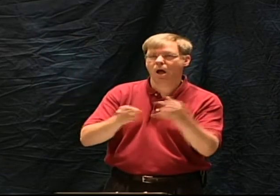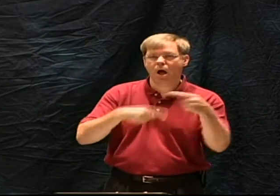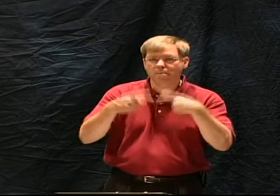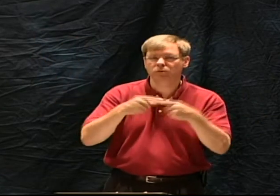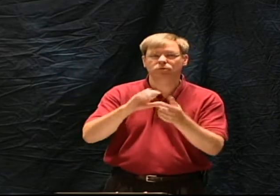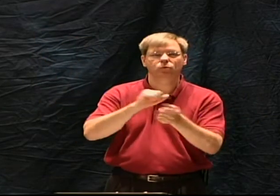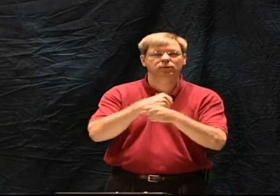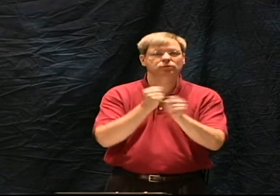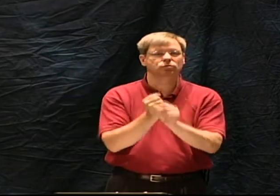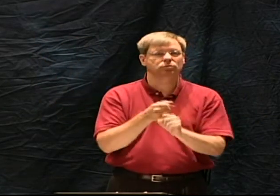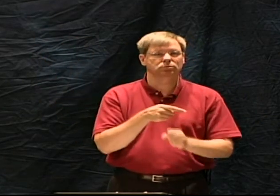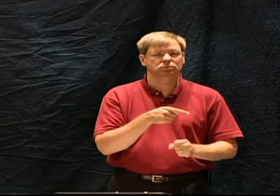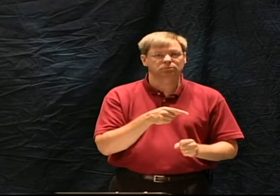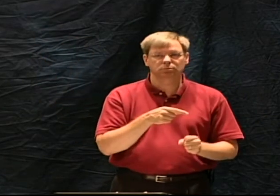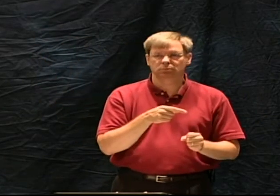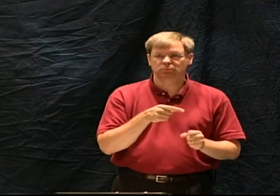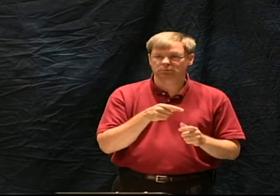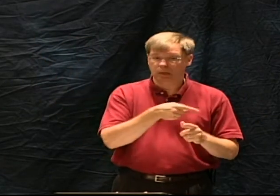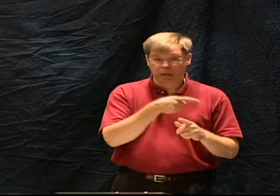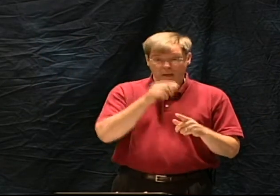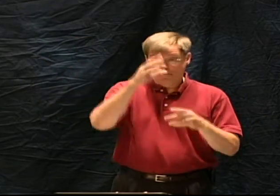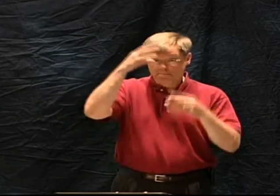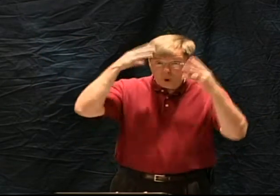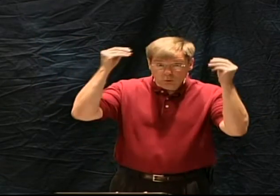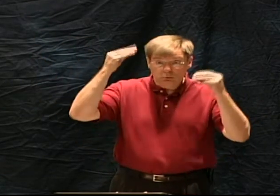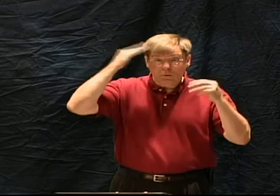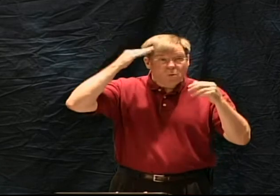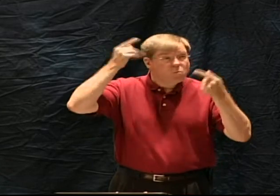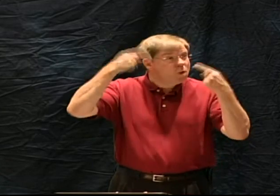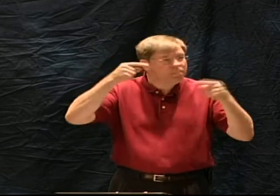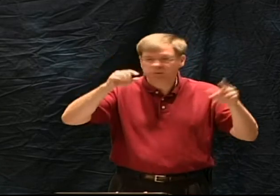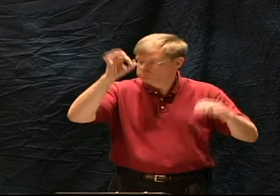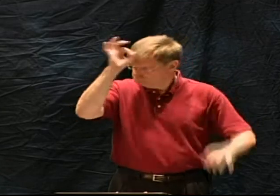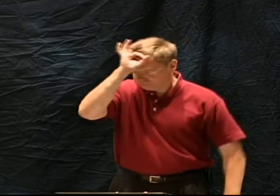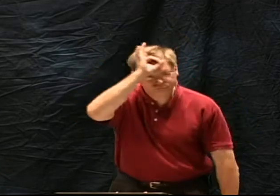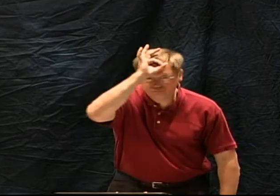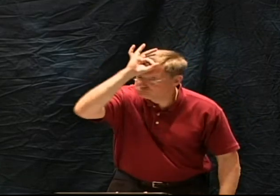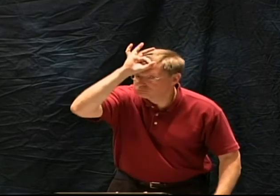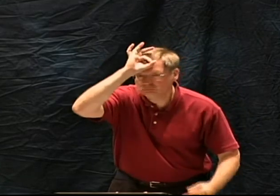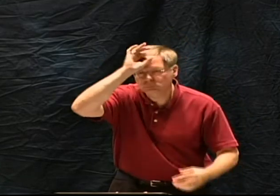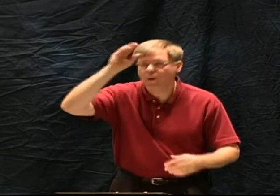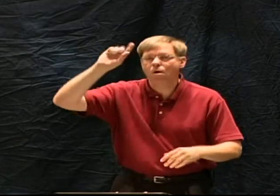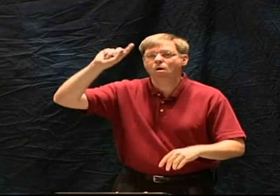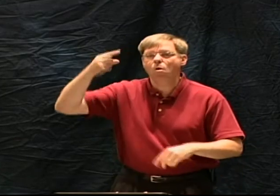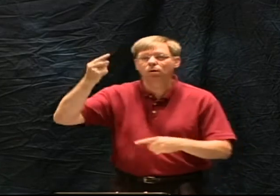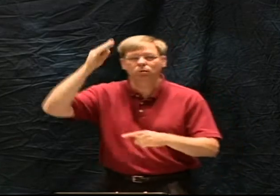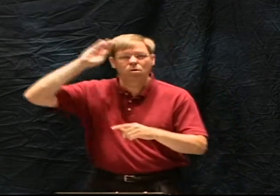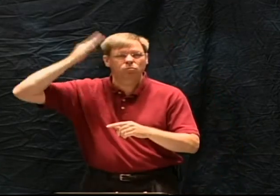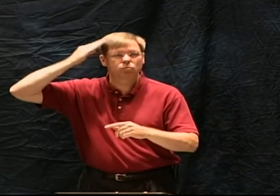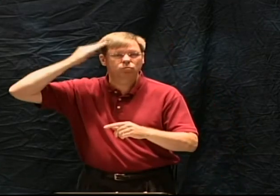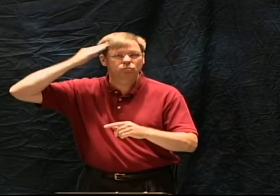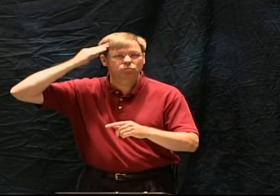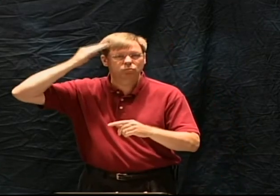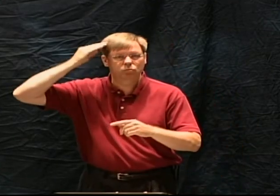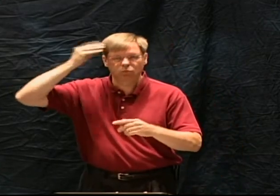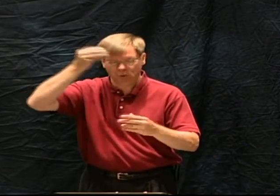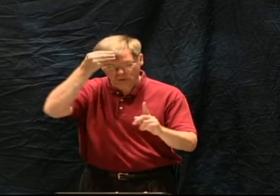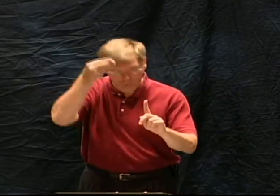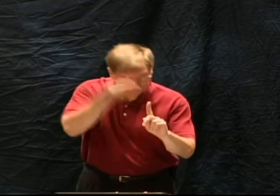Moses wrote about the creation of the world and Moses was not there and so didn't know about